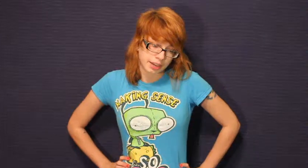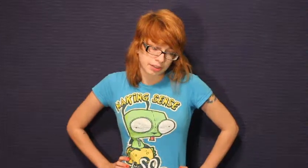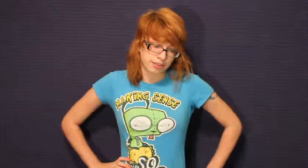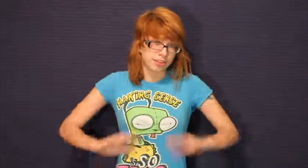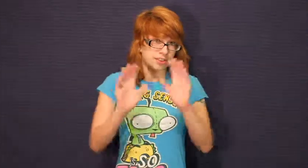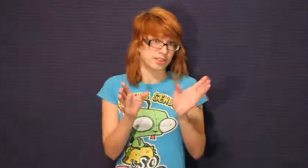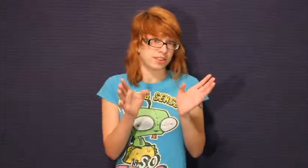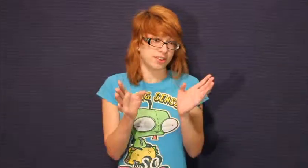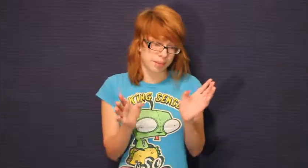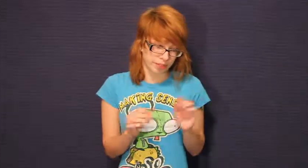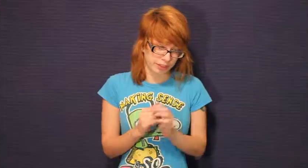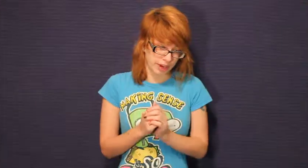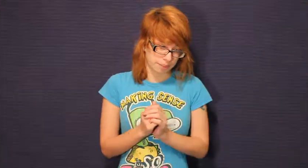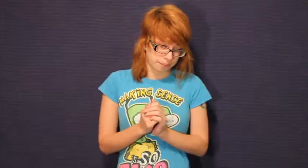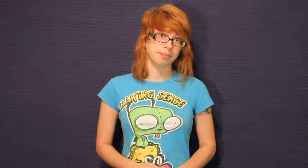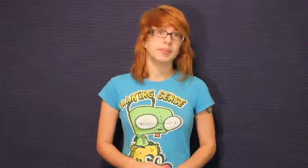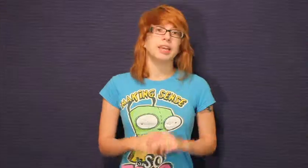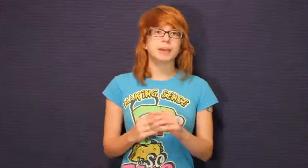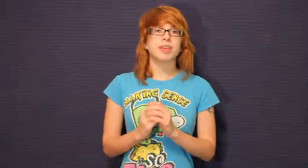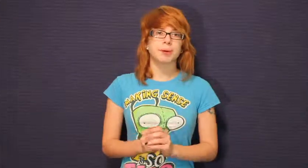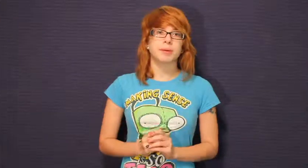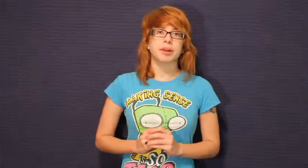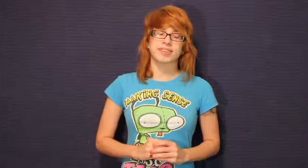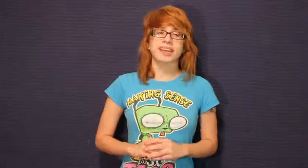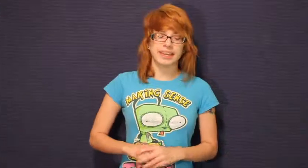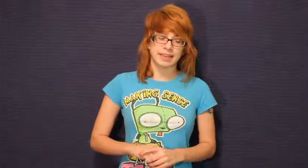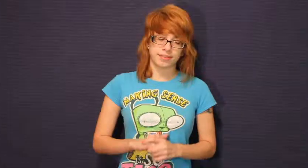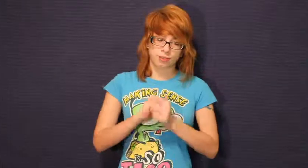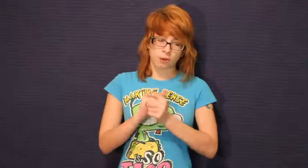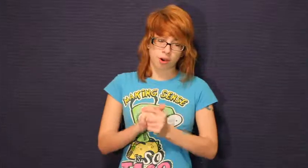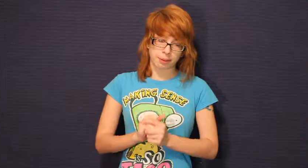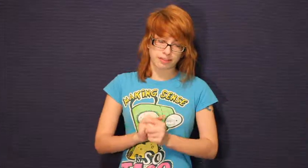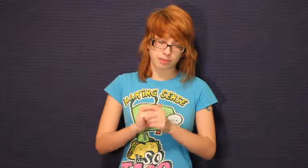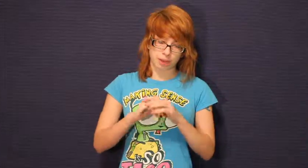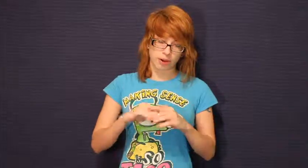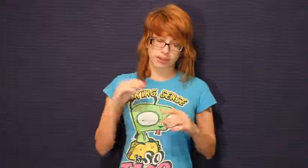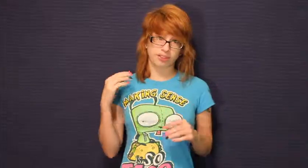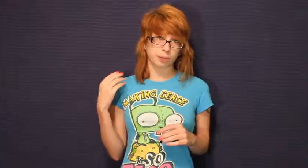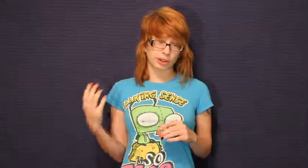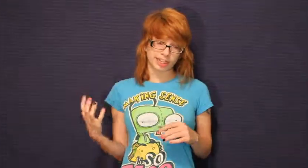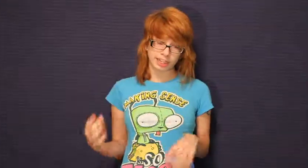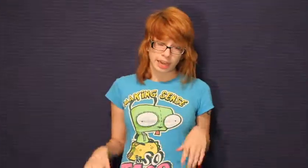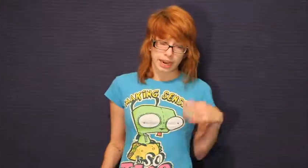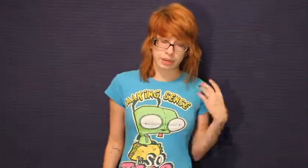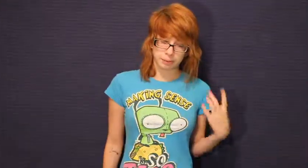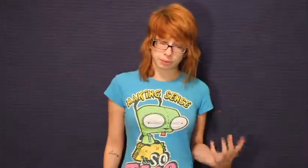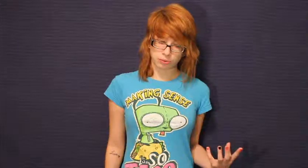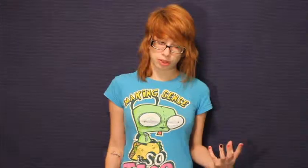this to say about the game. Games like Pokemon send kids the wrong message about exploiting and abusing